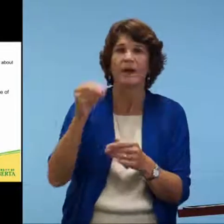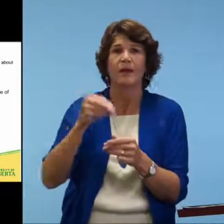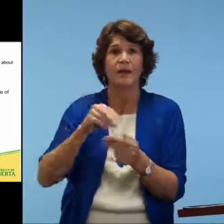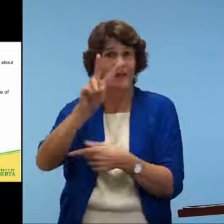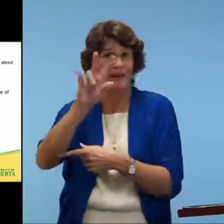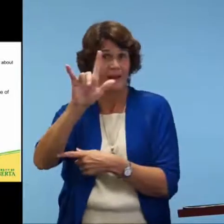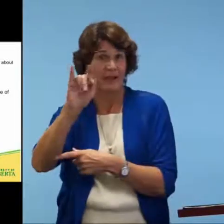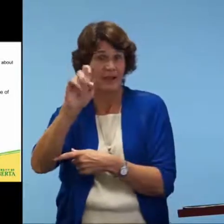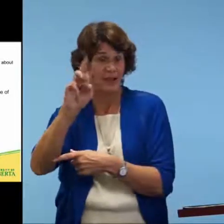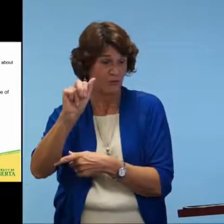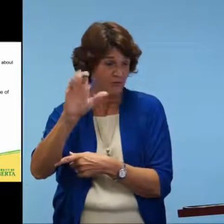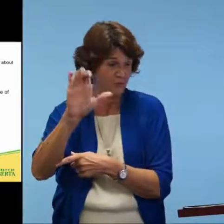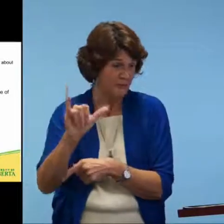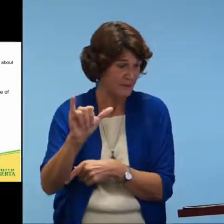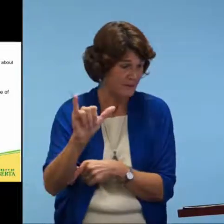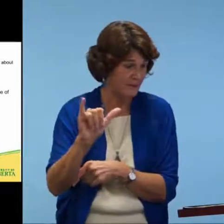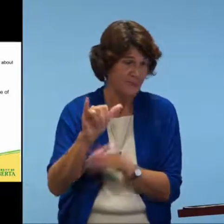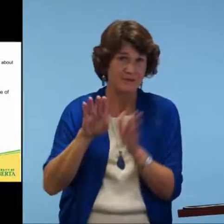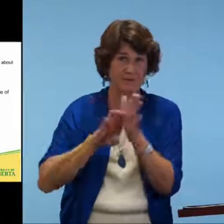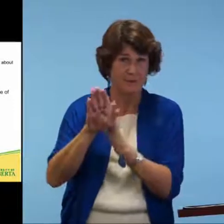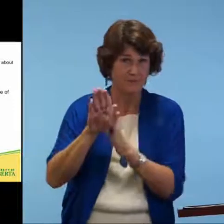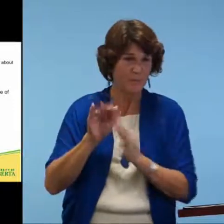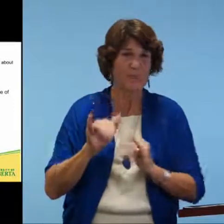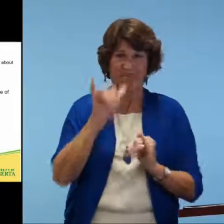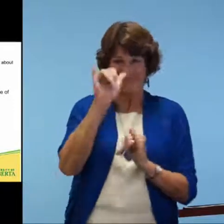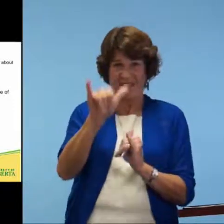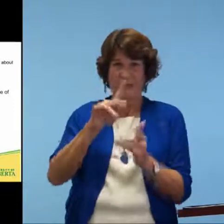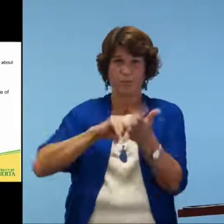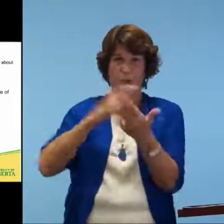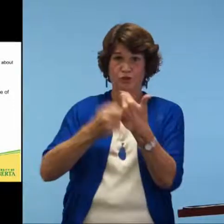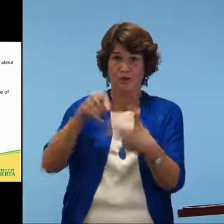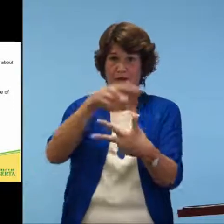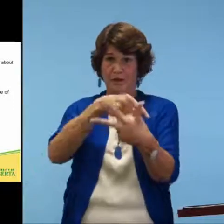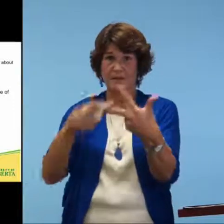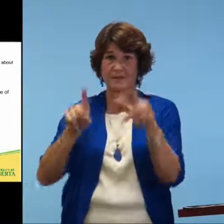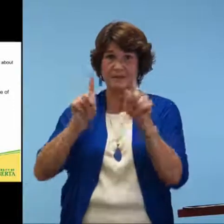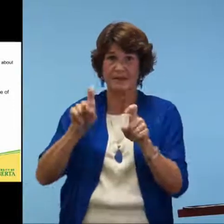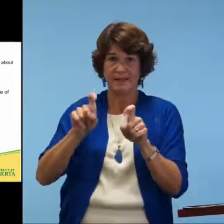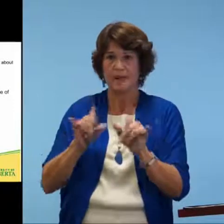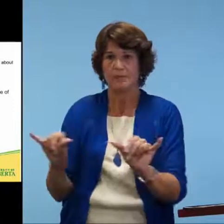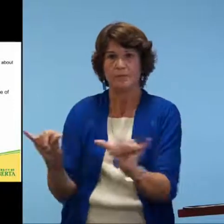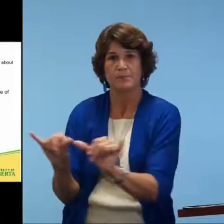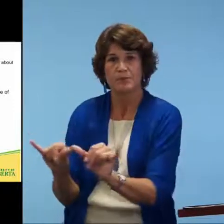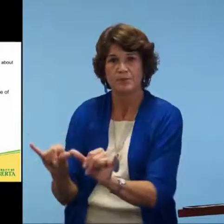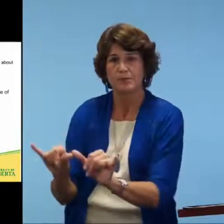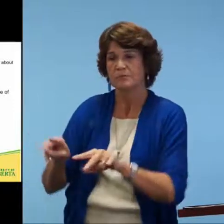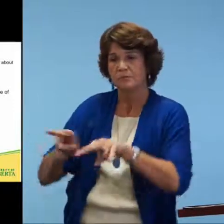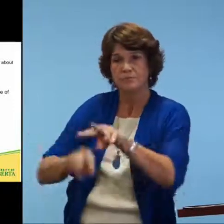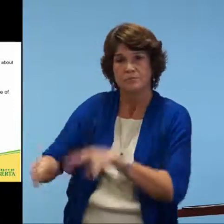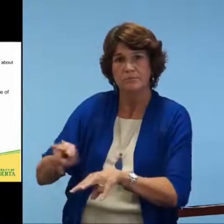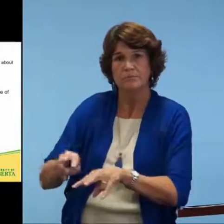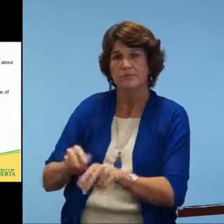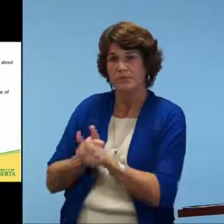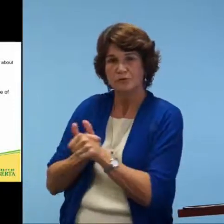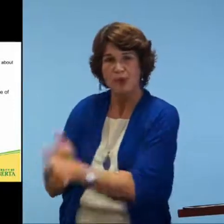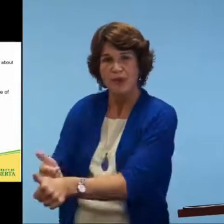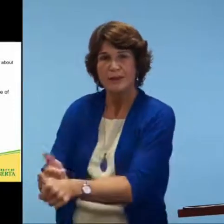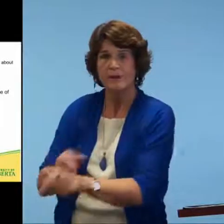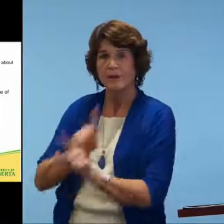both in later years and formative years, in addition to literacy development. So these assessment tools will